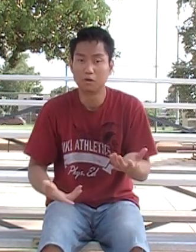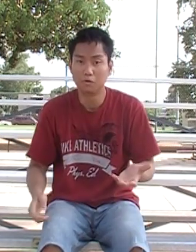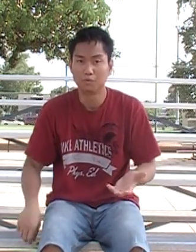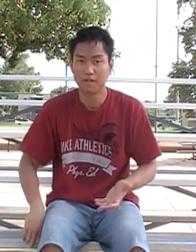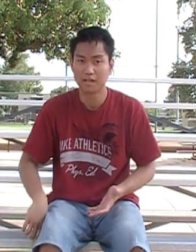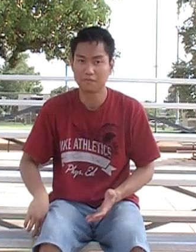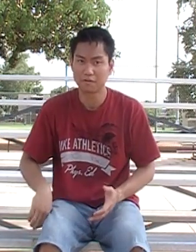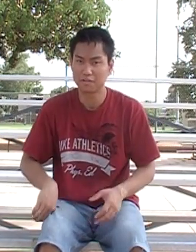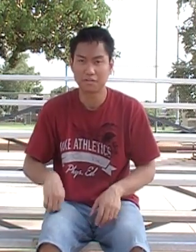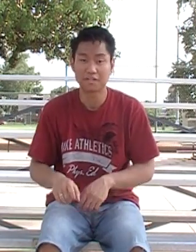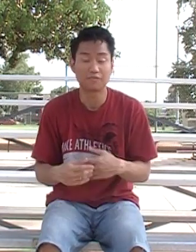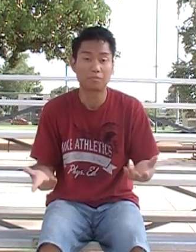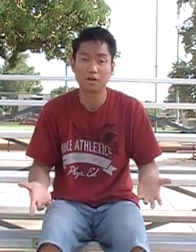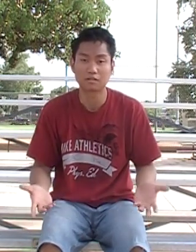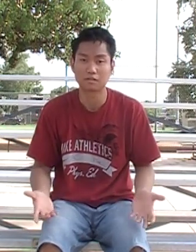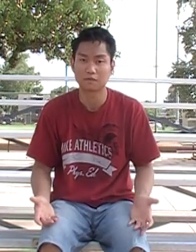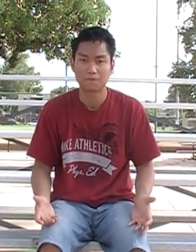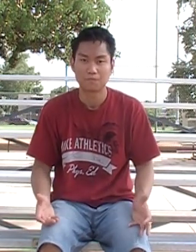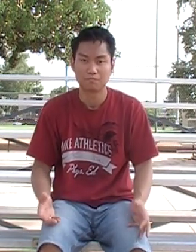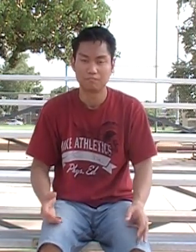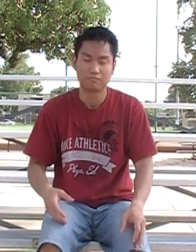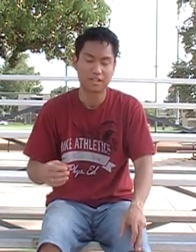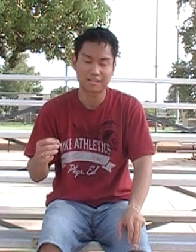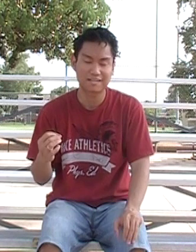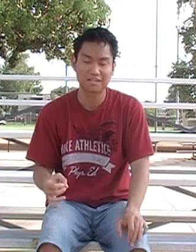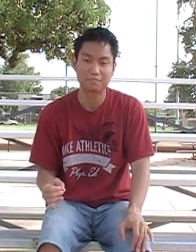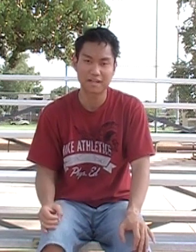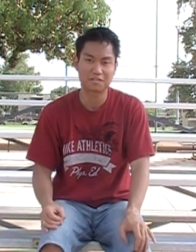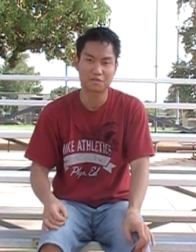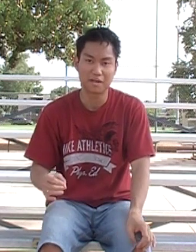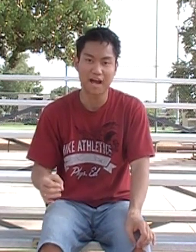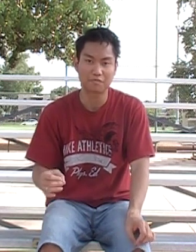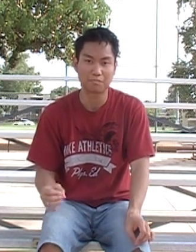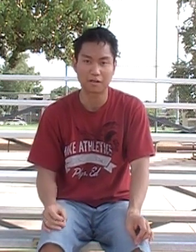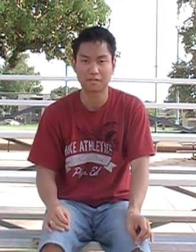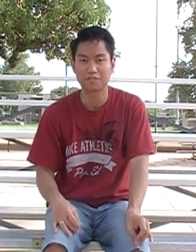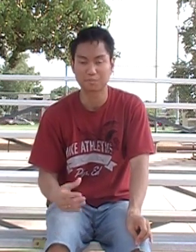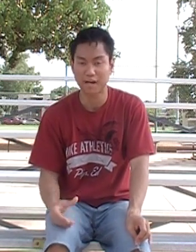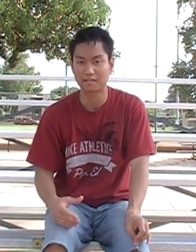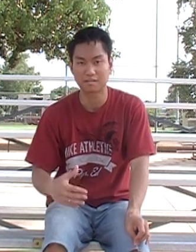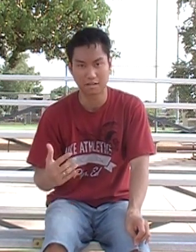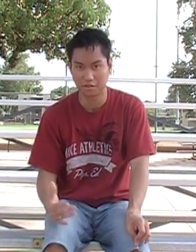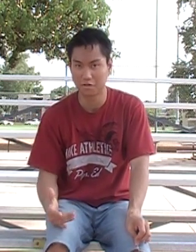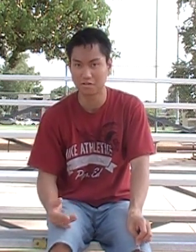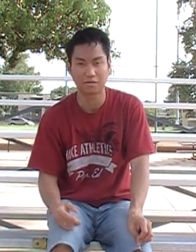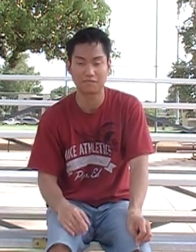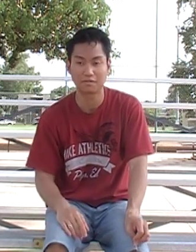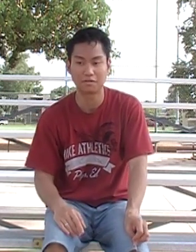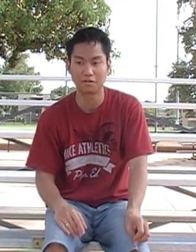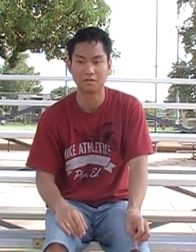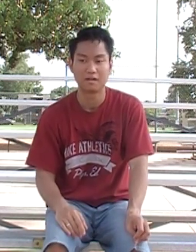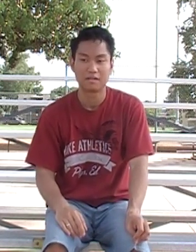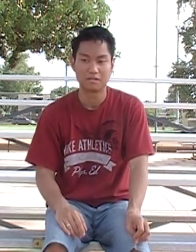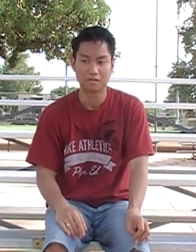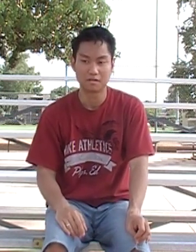whenever you don't have a partner. But it's still best to have a partner. to practice in a dojo. Even though you're